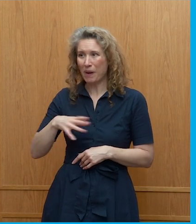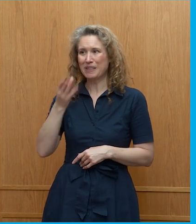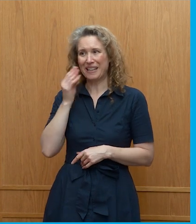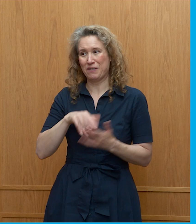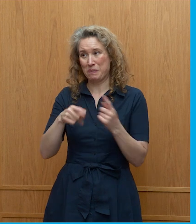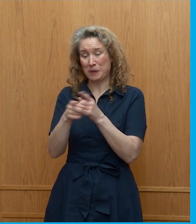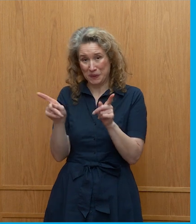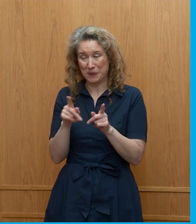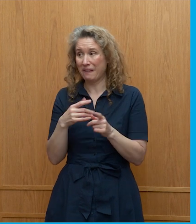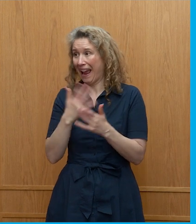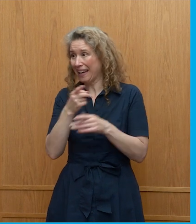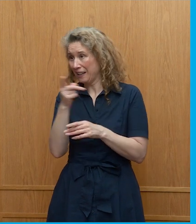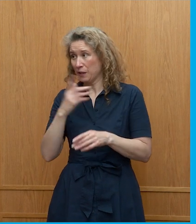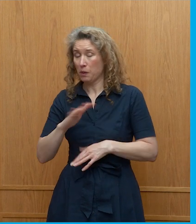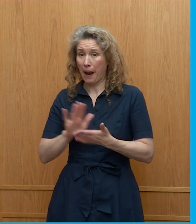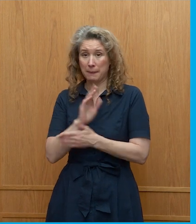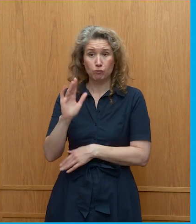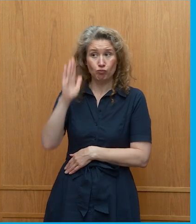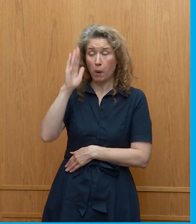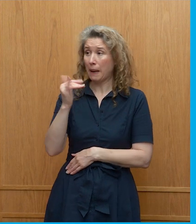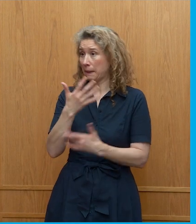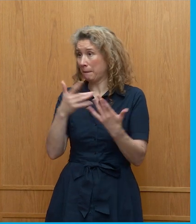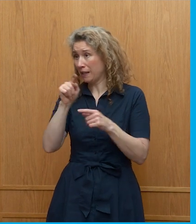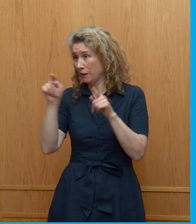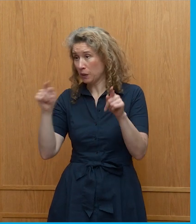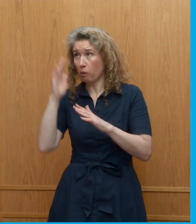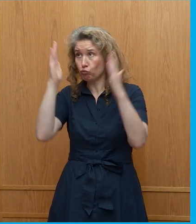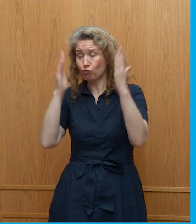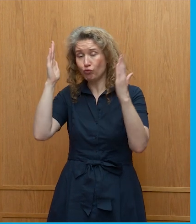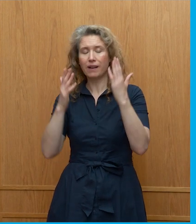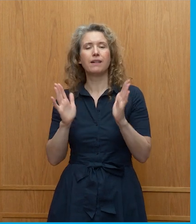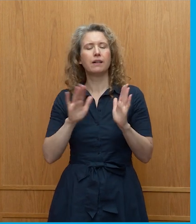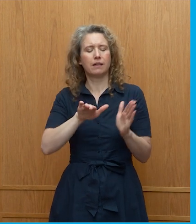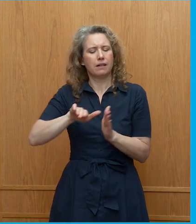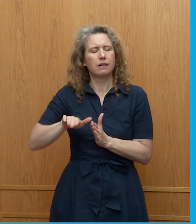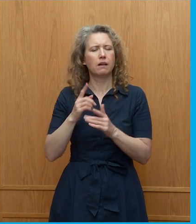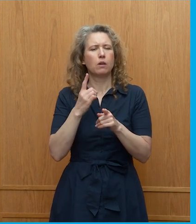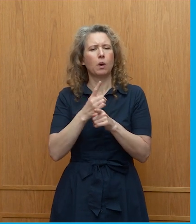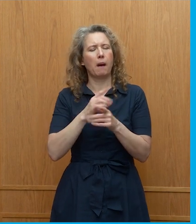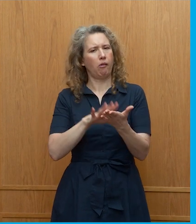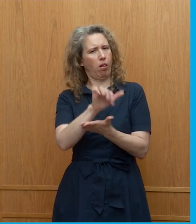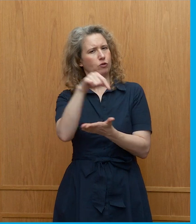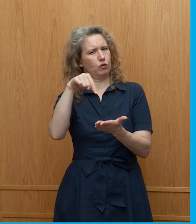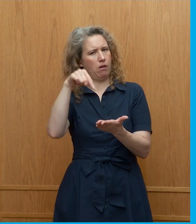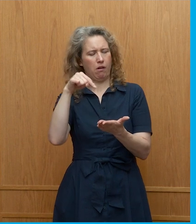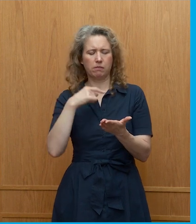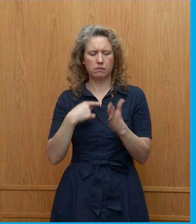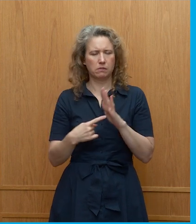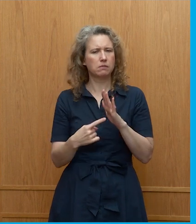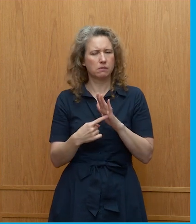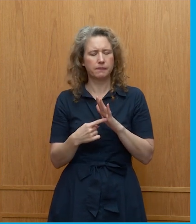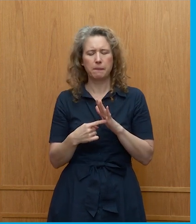you if if one of you do want to speak or several of you please um and I think the point about popular culture is is is so valid and